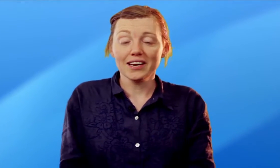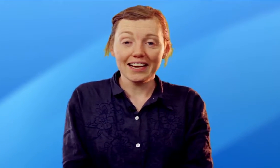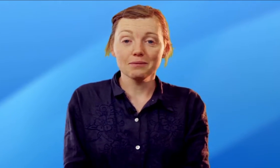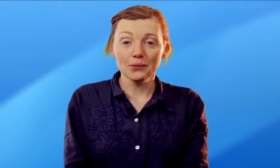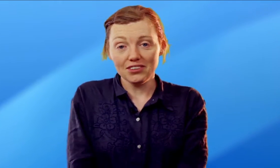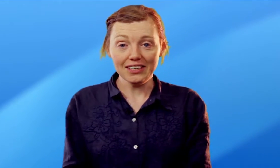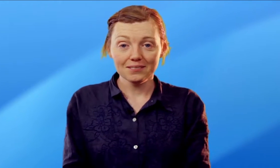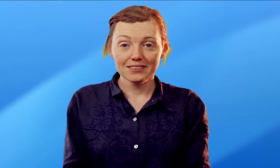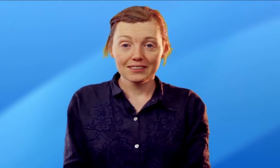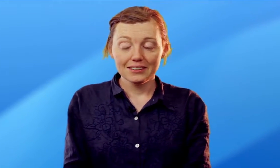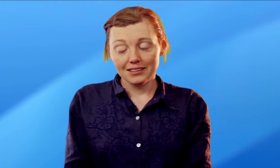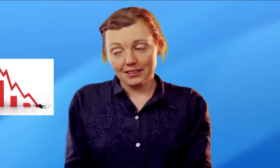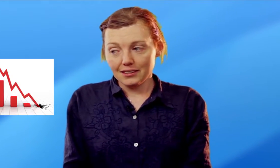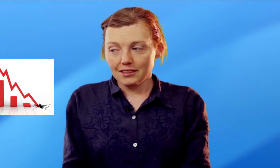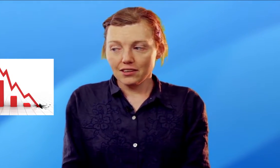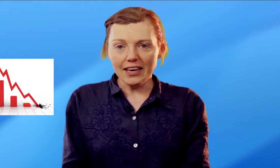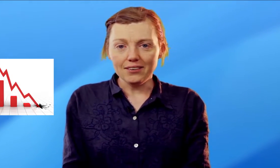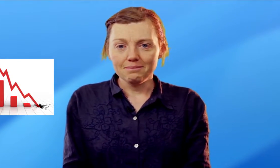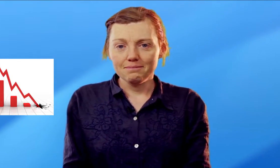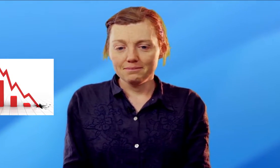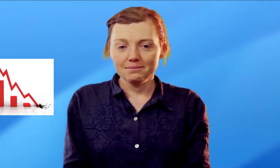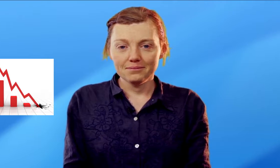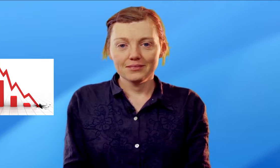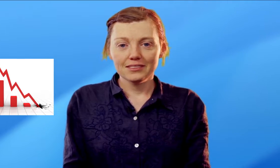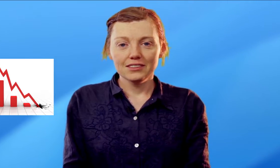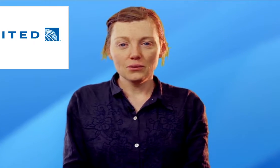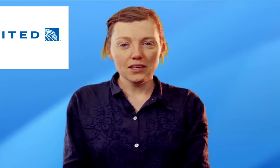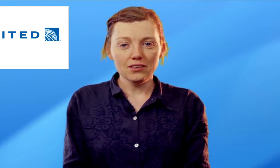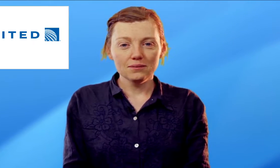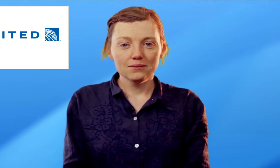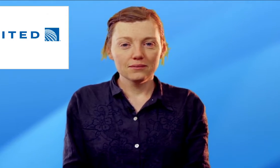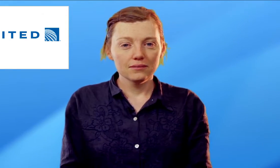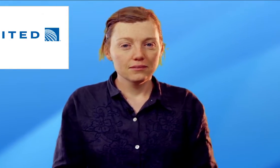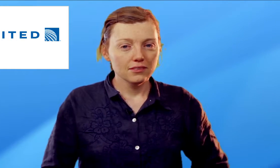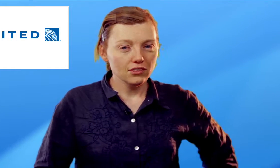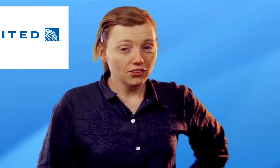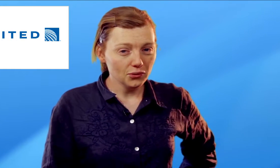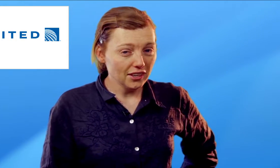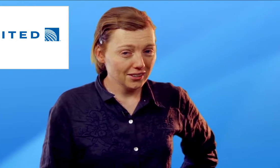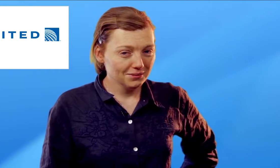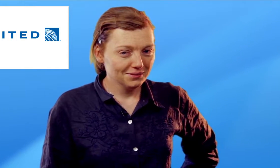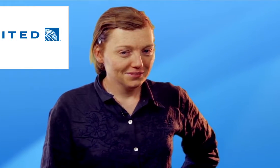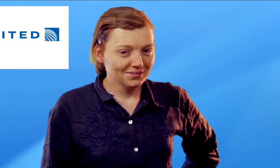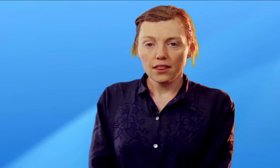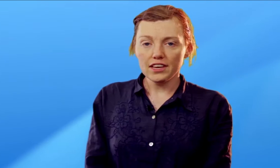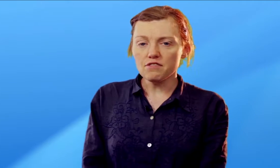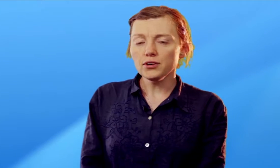orchiectomy with a ticket. Not yet. United. Do you dare? The government